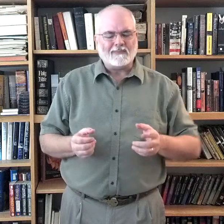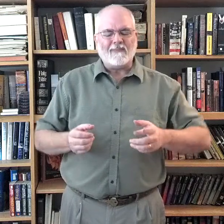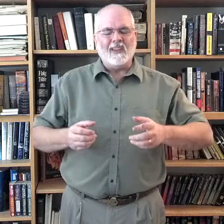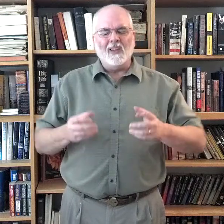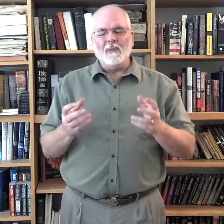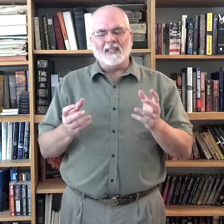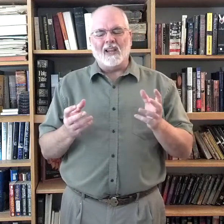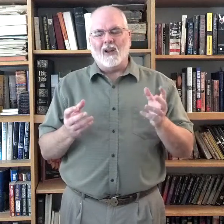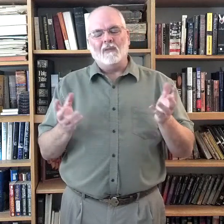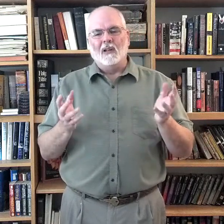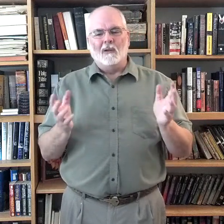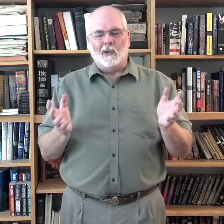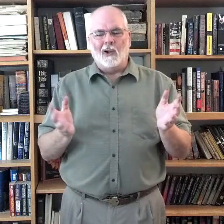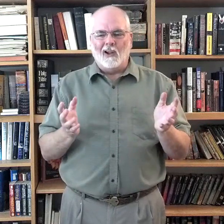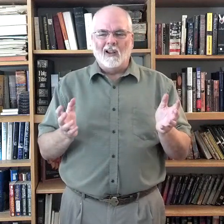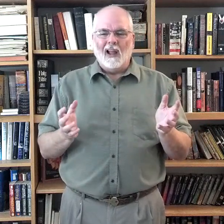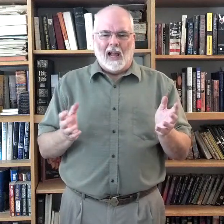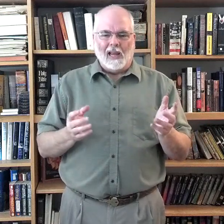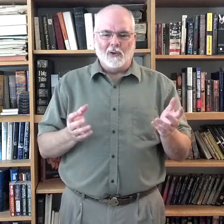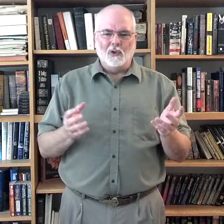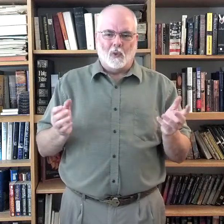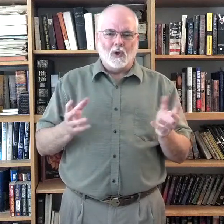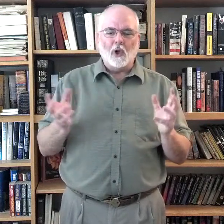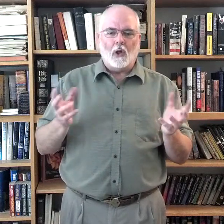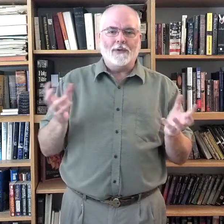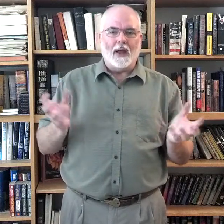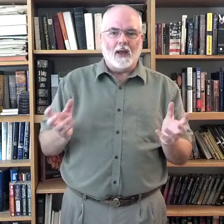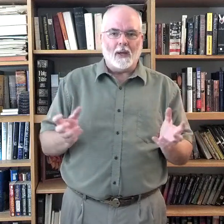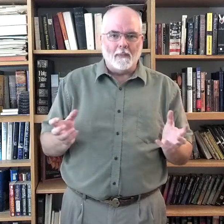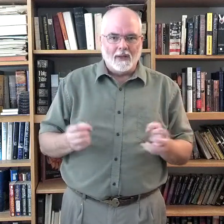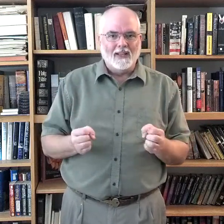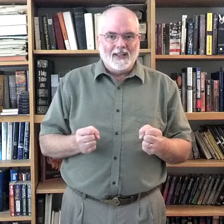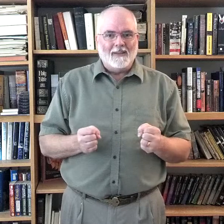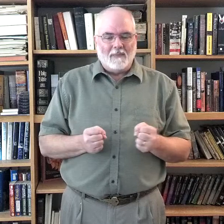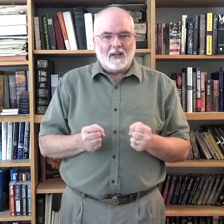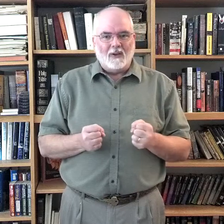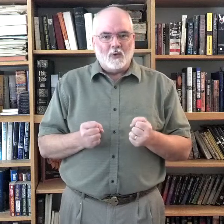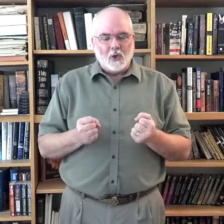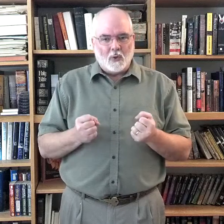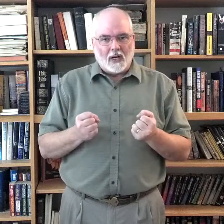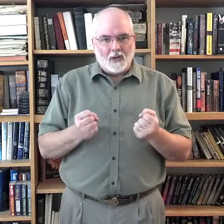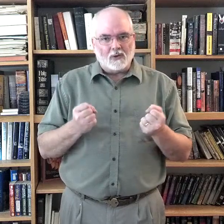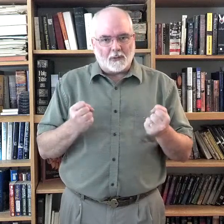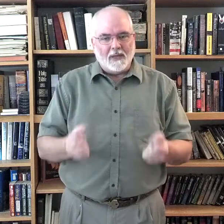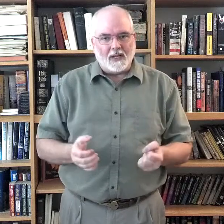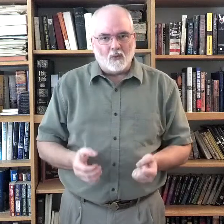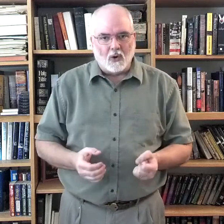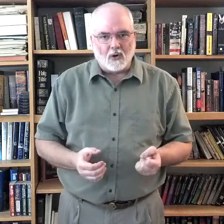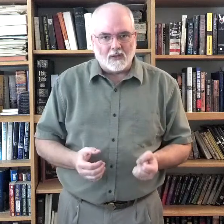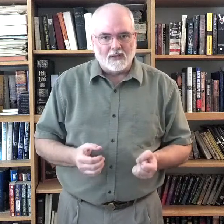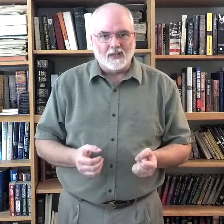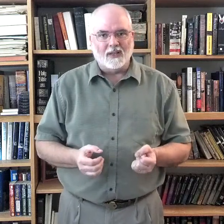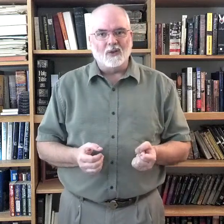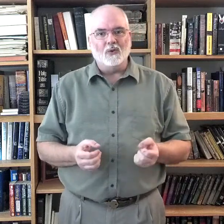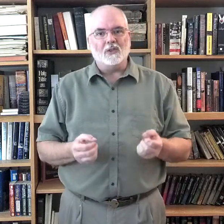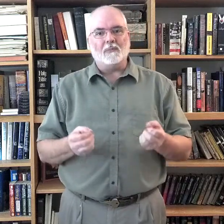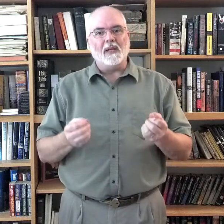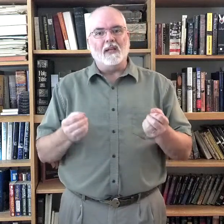You might say, Paul, I use words all the time! But you really don't speak in words. You speak